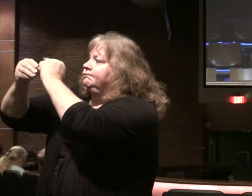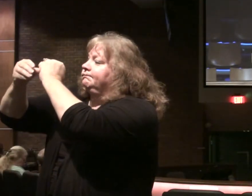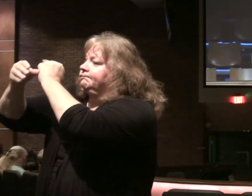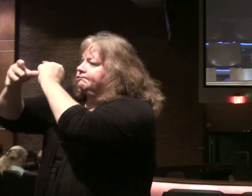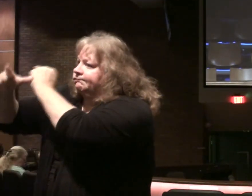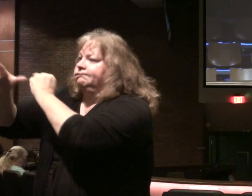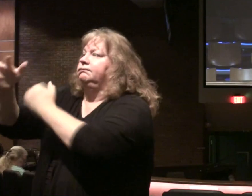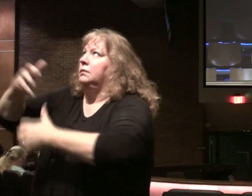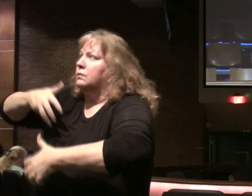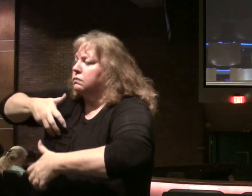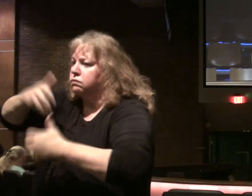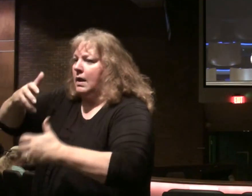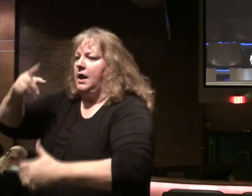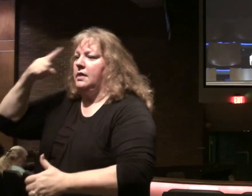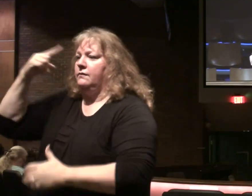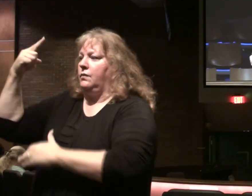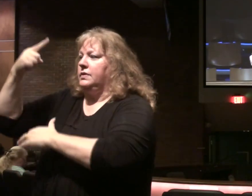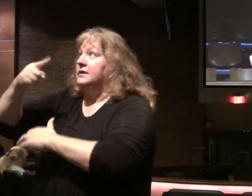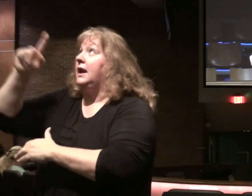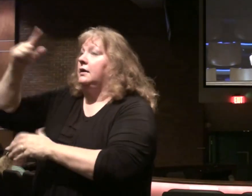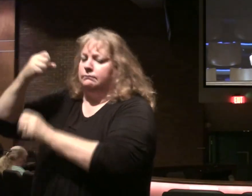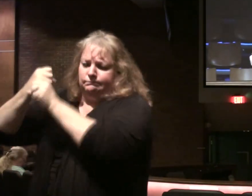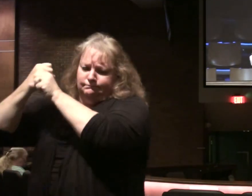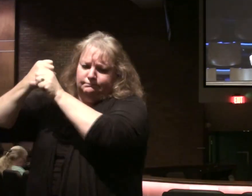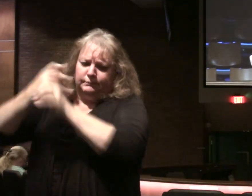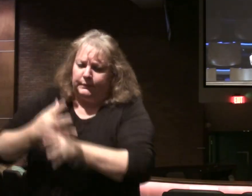storing up wrath for the day of wrath.